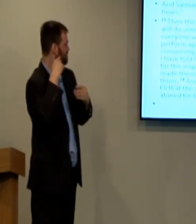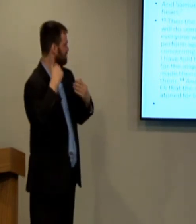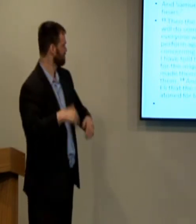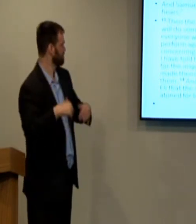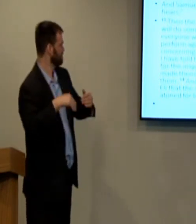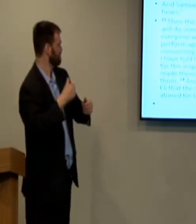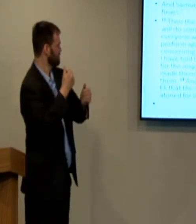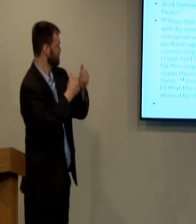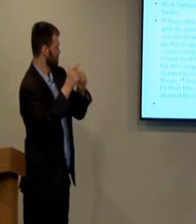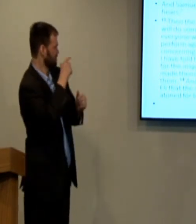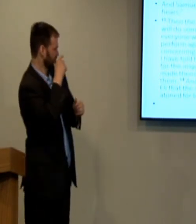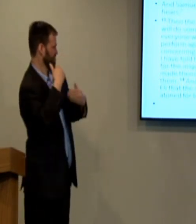will tingle.